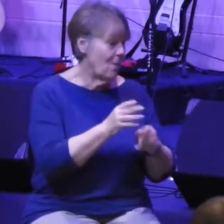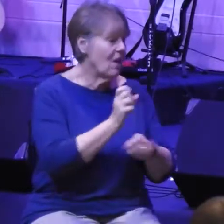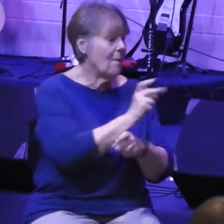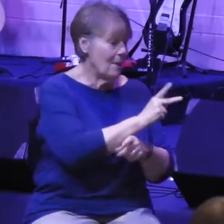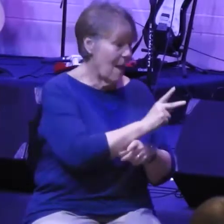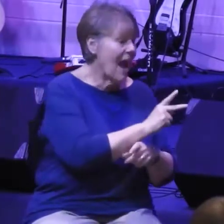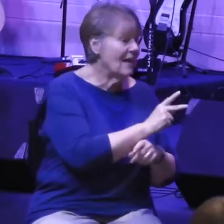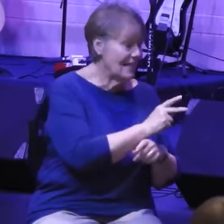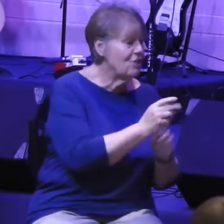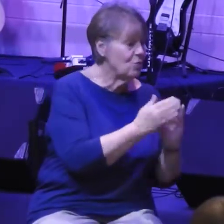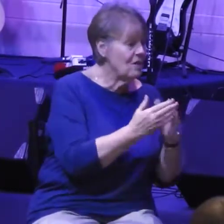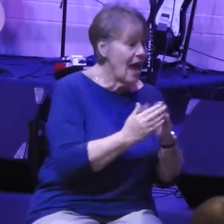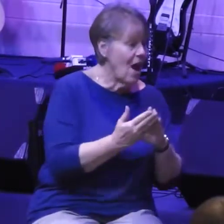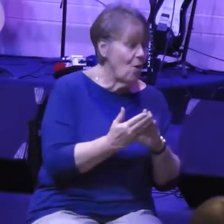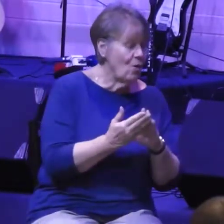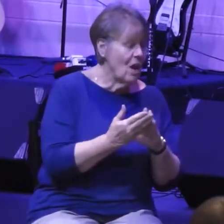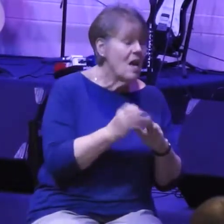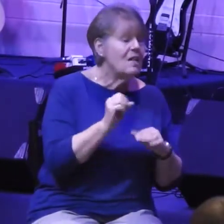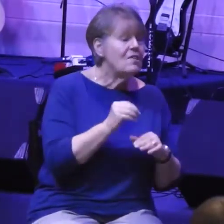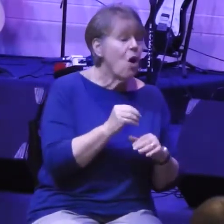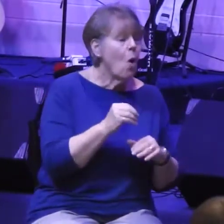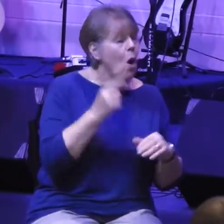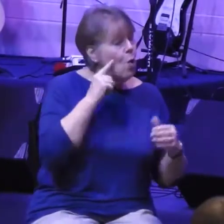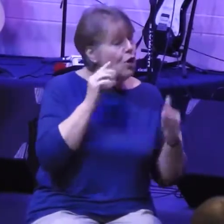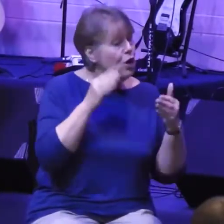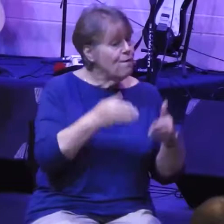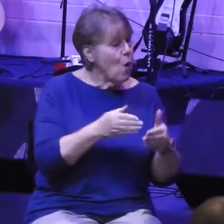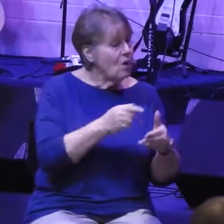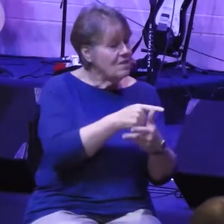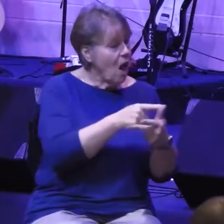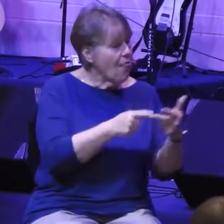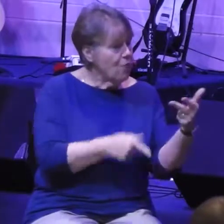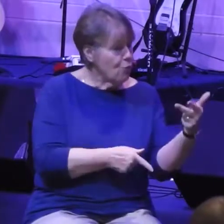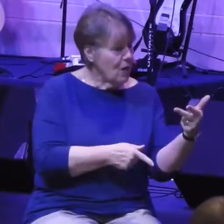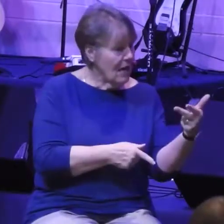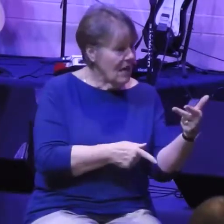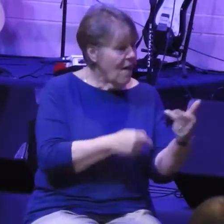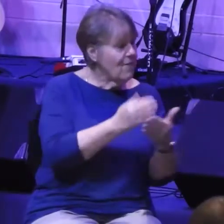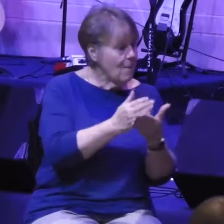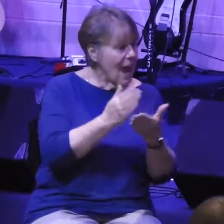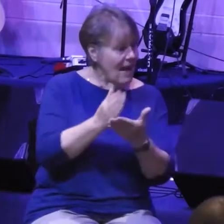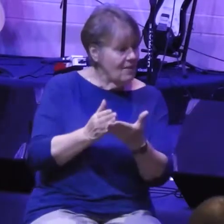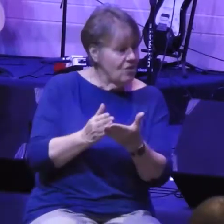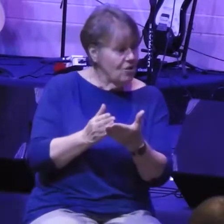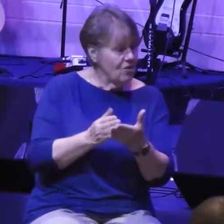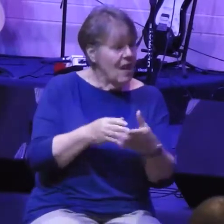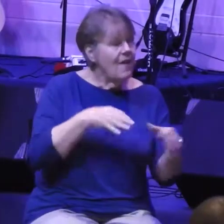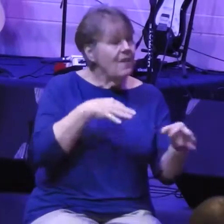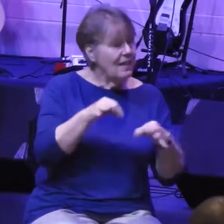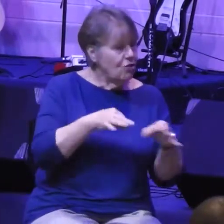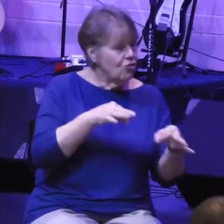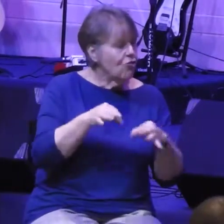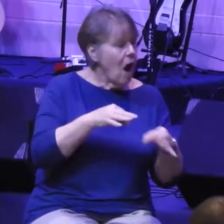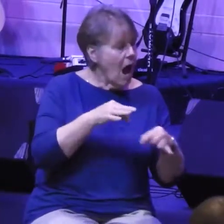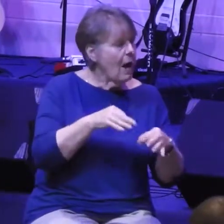their city wall. So we're going to look at three of the scenes, three of the passages that describe the opposition that Nehemiah faces.